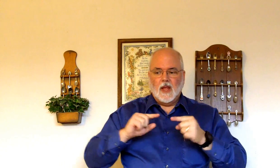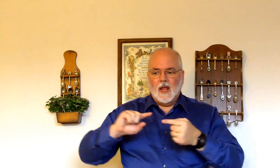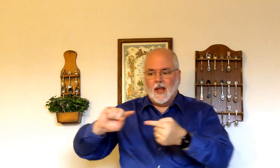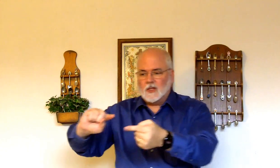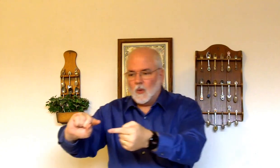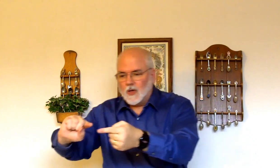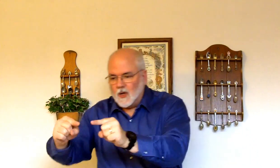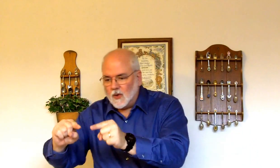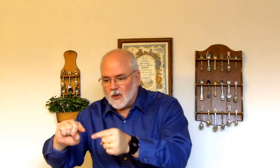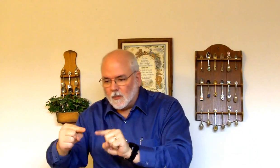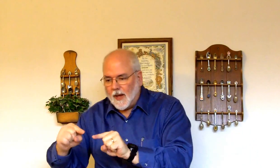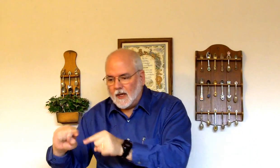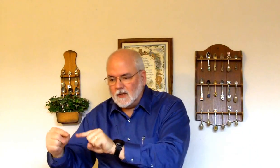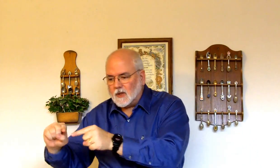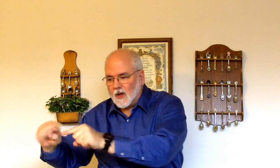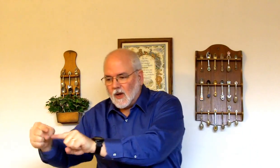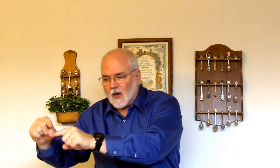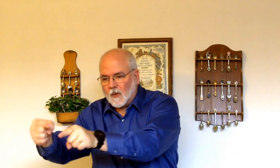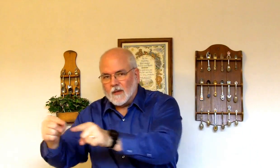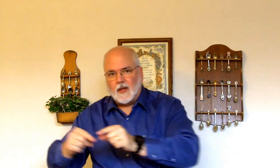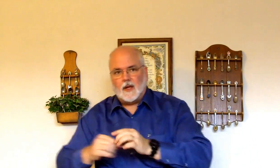And, so, we're just going to do little pains around the head.